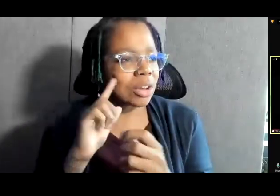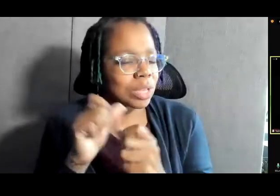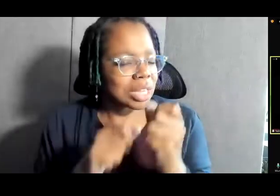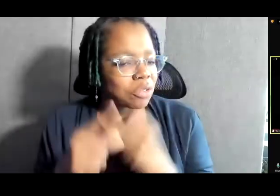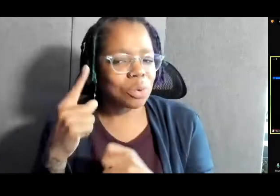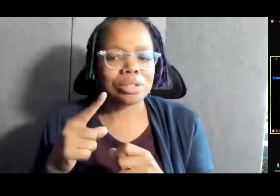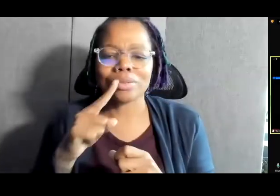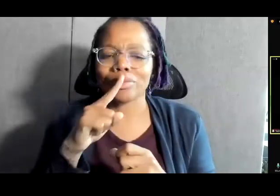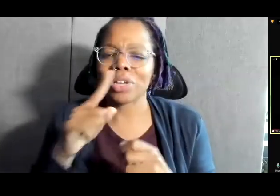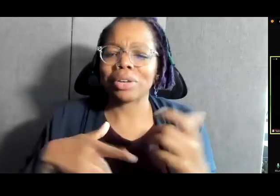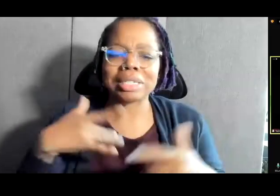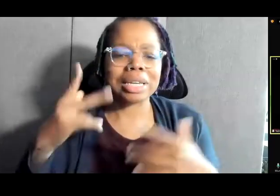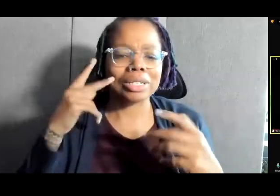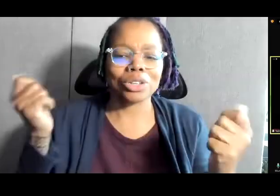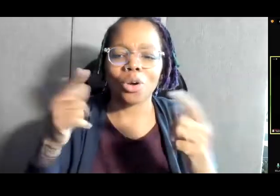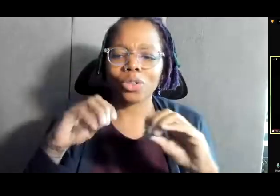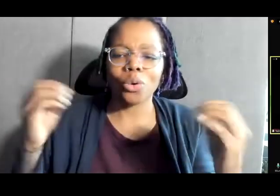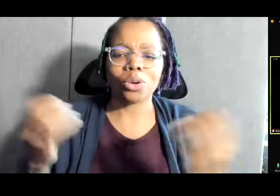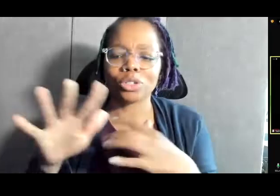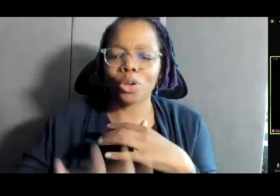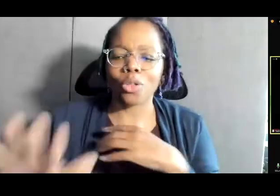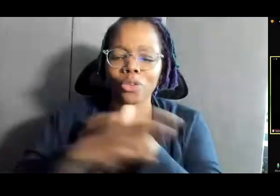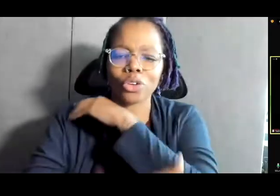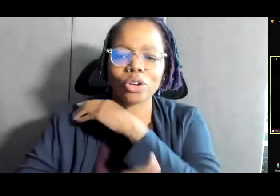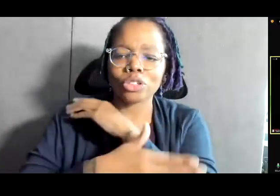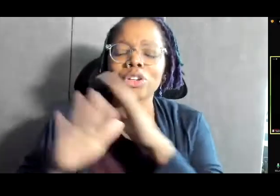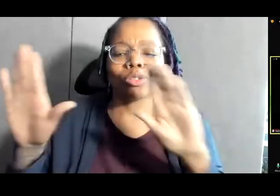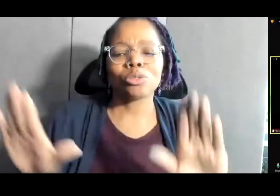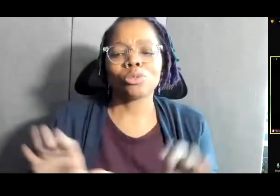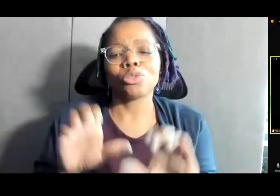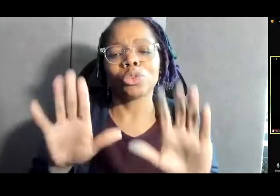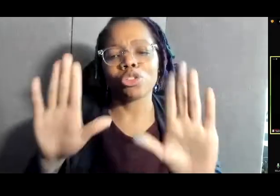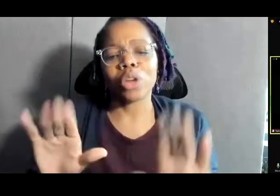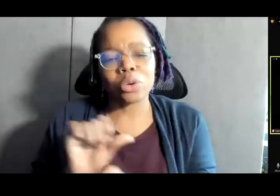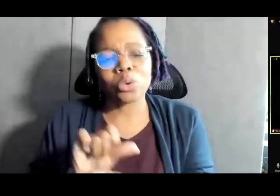excited to see all these organizations from around the country doing great work and really engaging their communities.